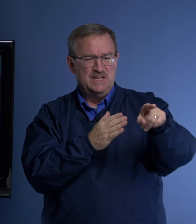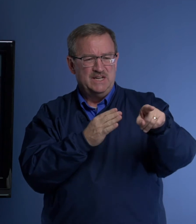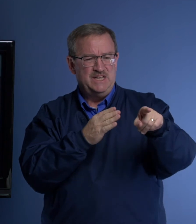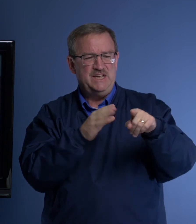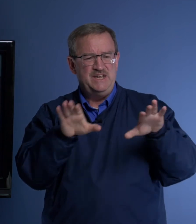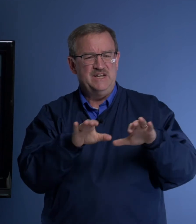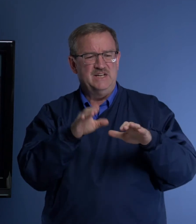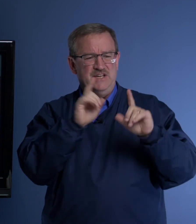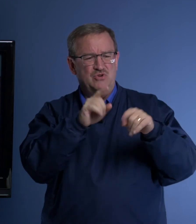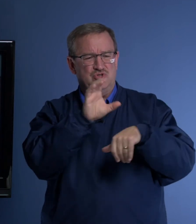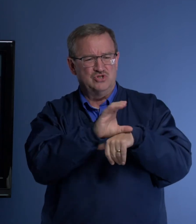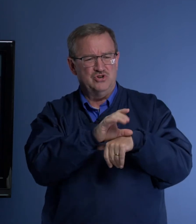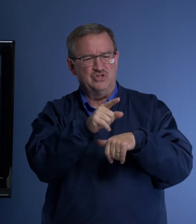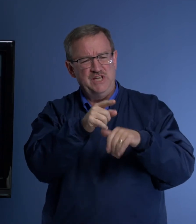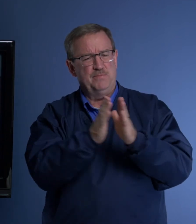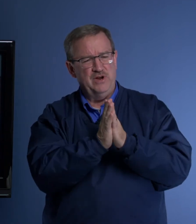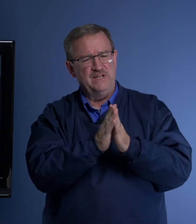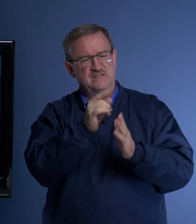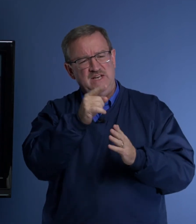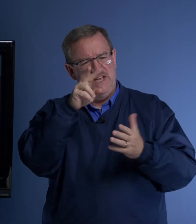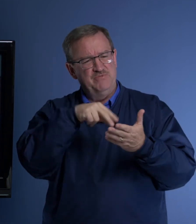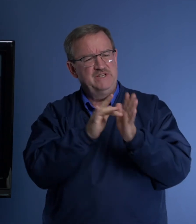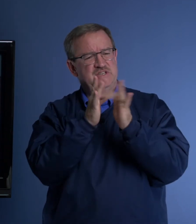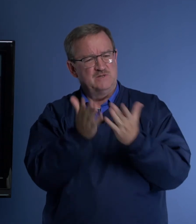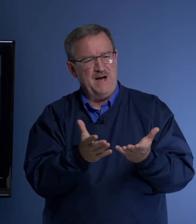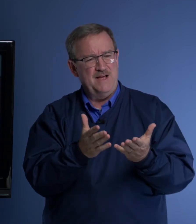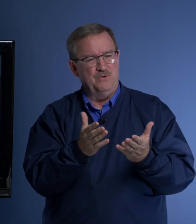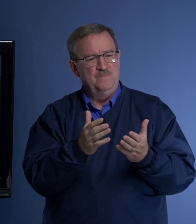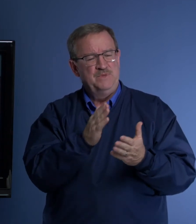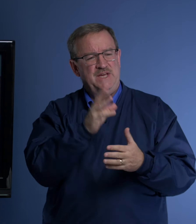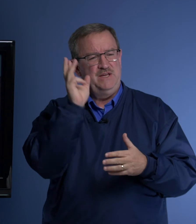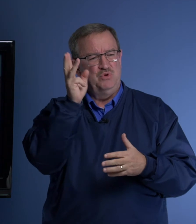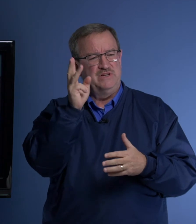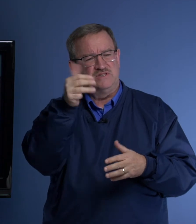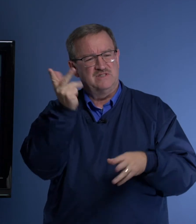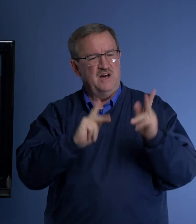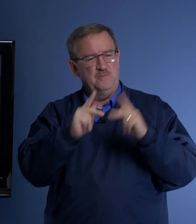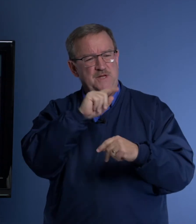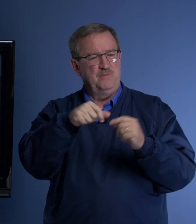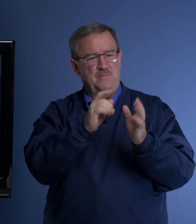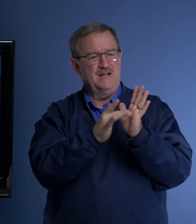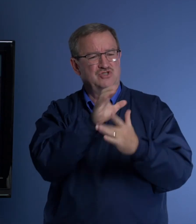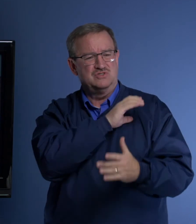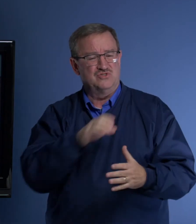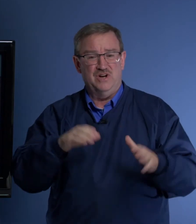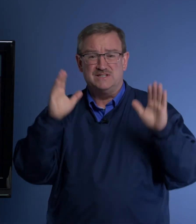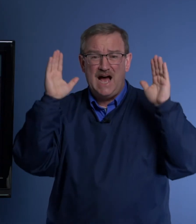he, he does, he goes to church. He prays. He reads his Bible. He witnesses to other people about Jesus Christ. I